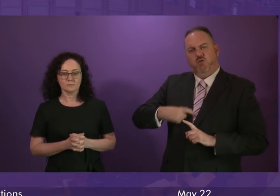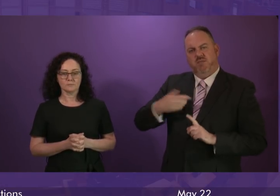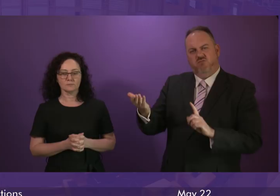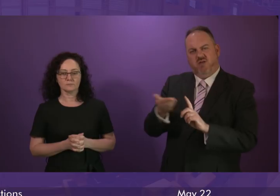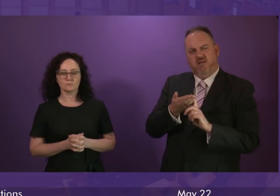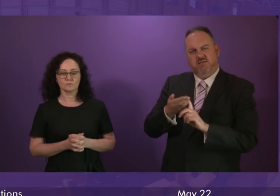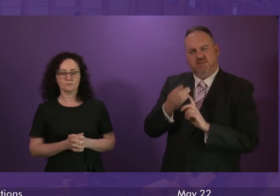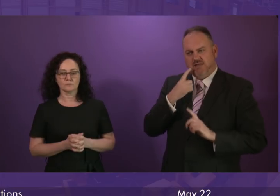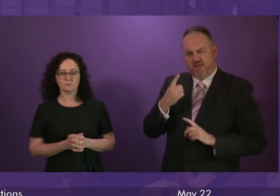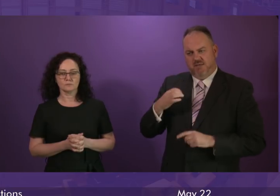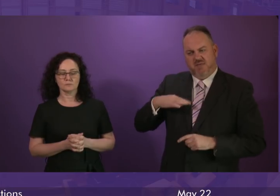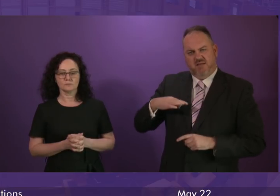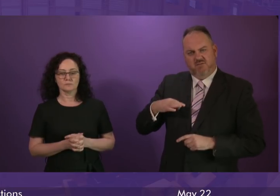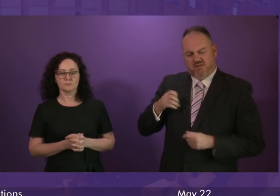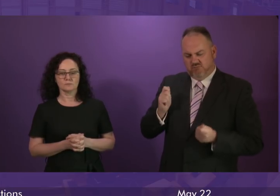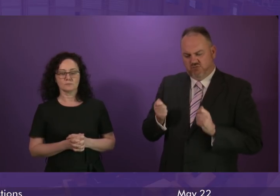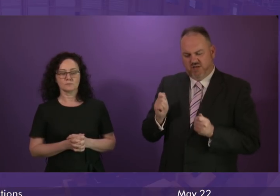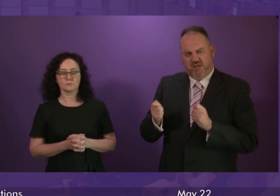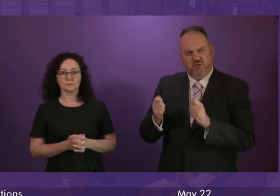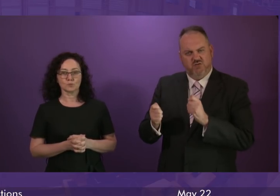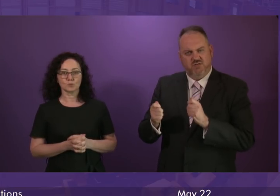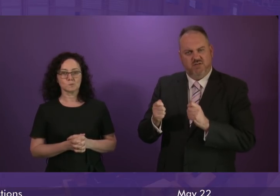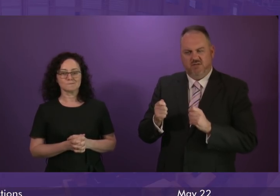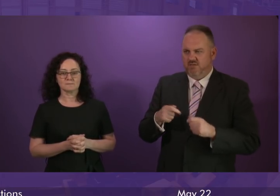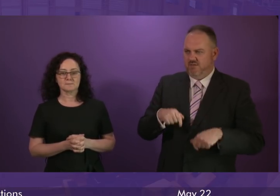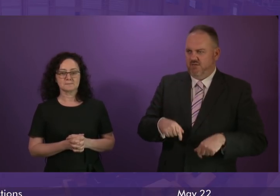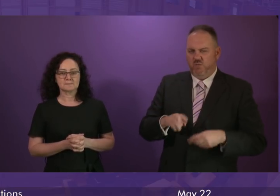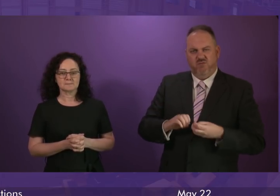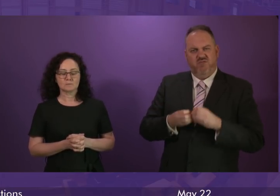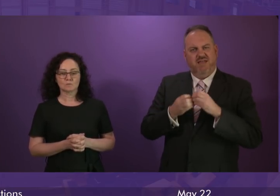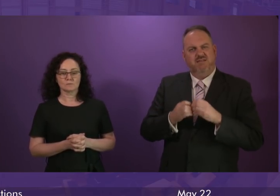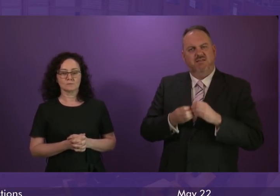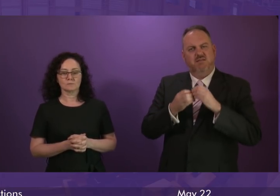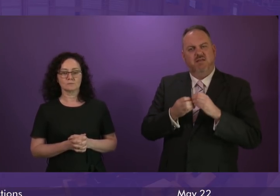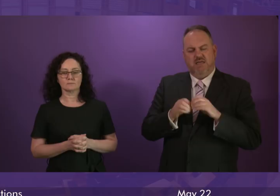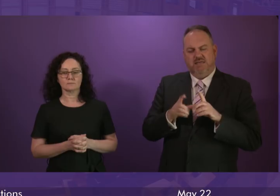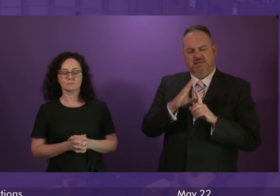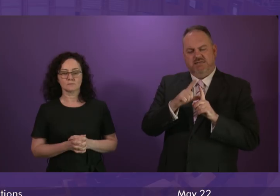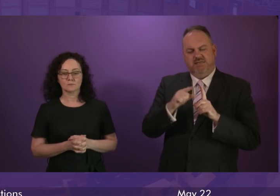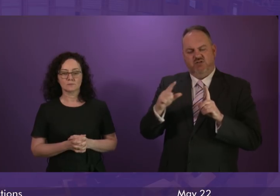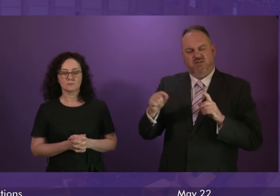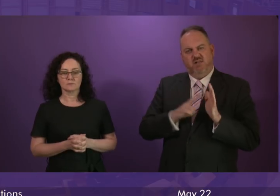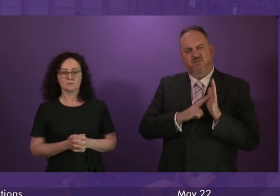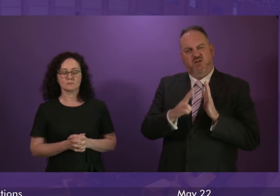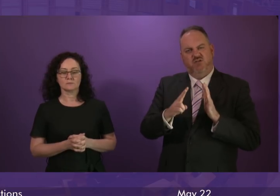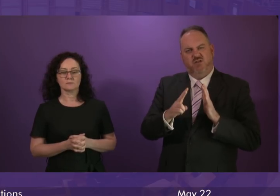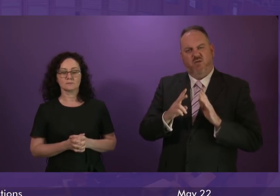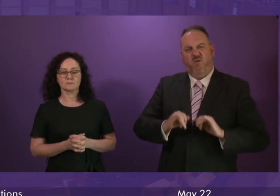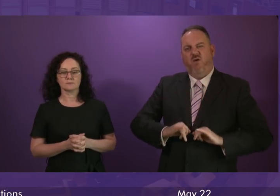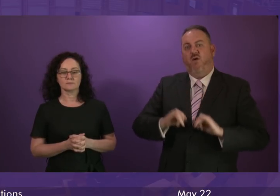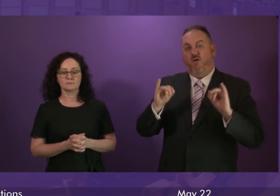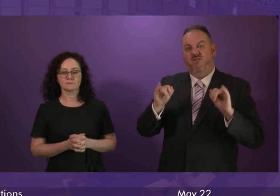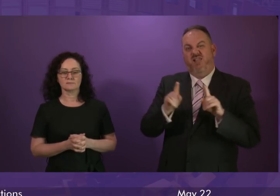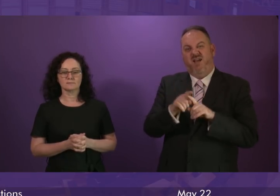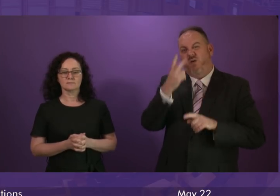on welfare reform stated the DWP had been tasked with designing a digital unsanitised version of the 19th century workhouse